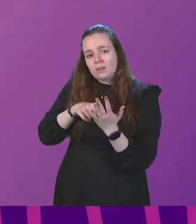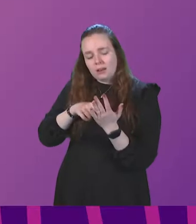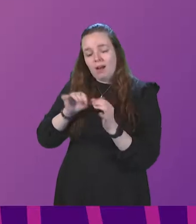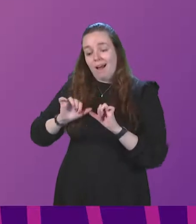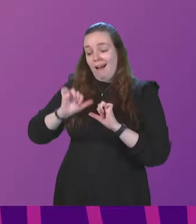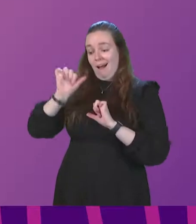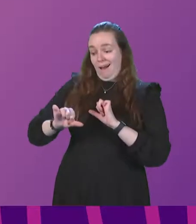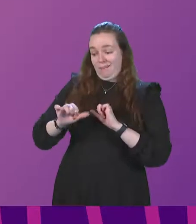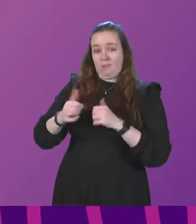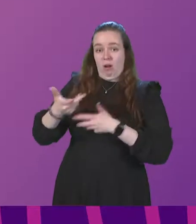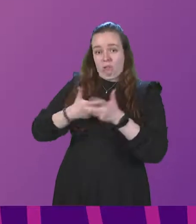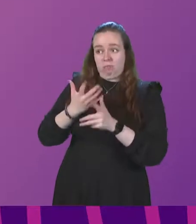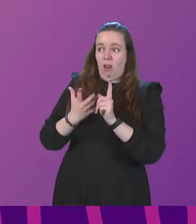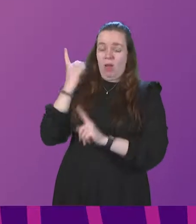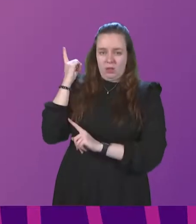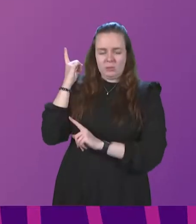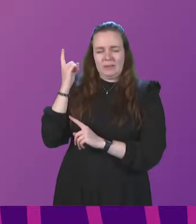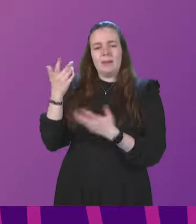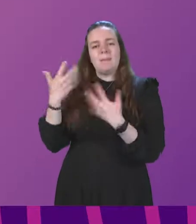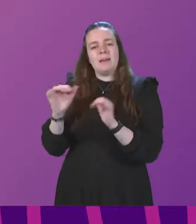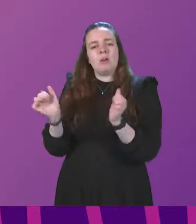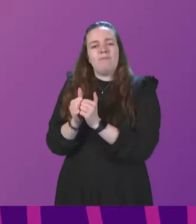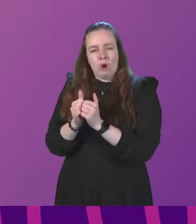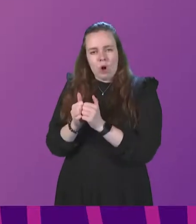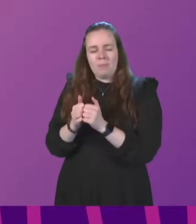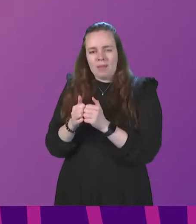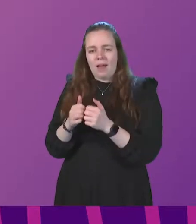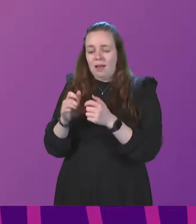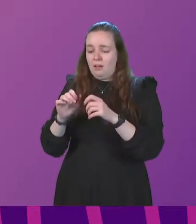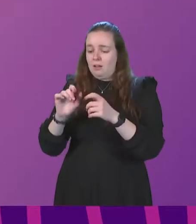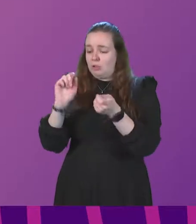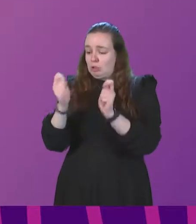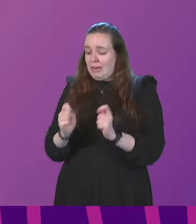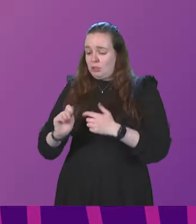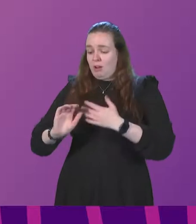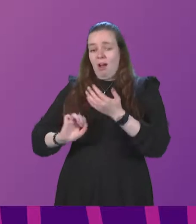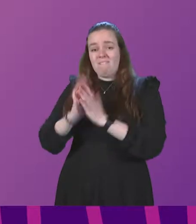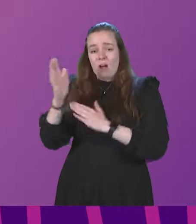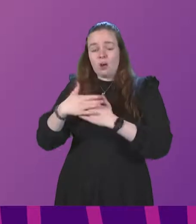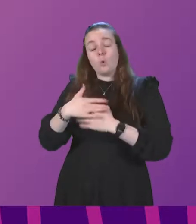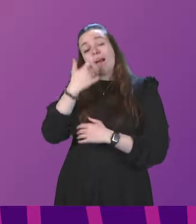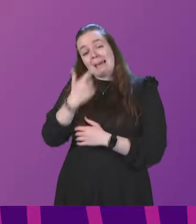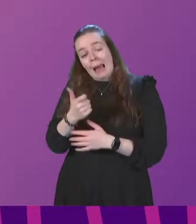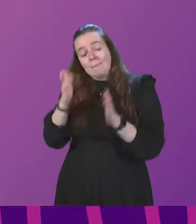from this misinterpretation in the chamber they have confirmed that adjusting the undercut of a non-fire door can be necessary